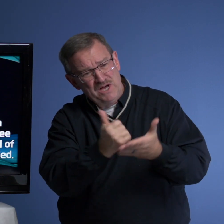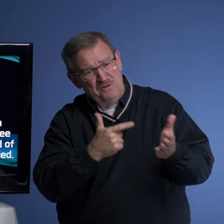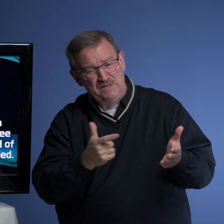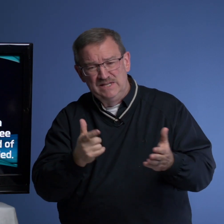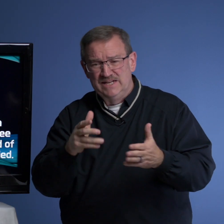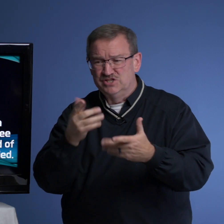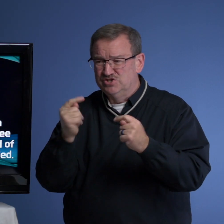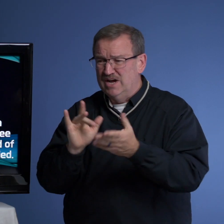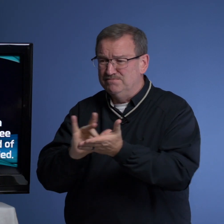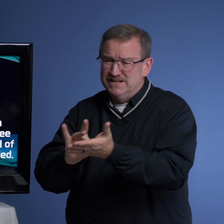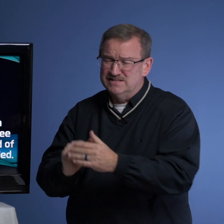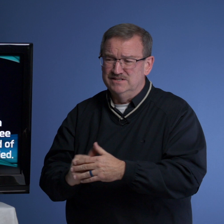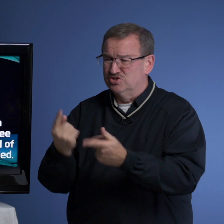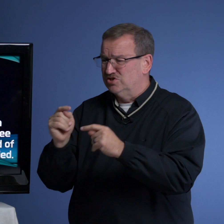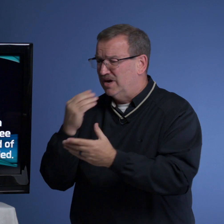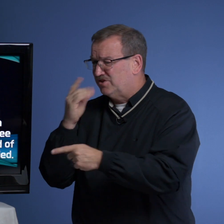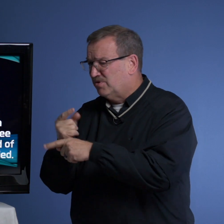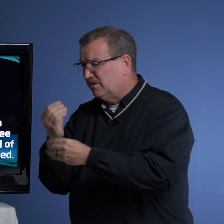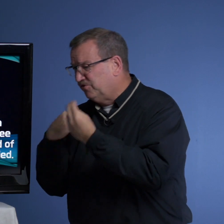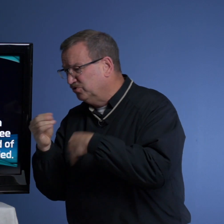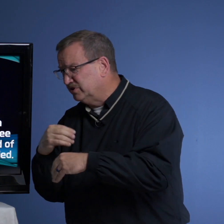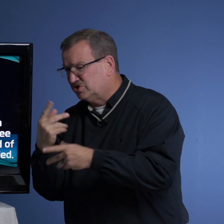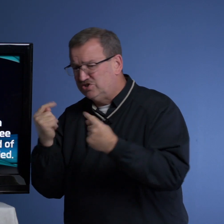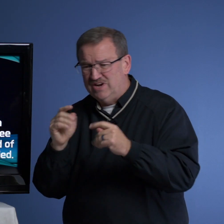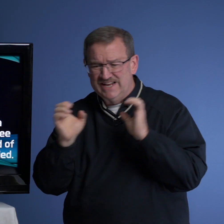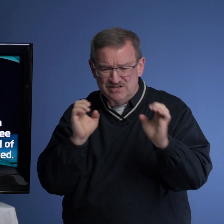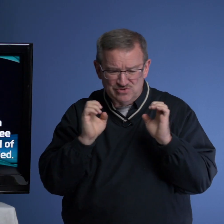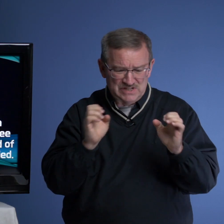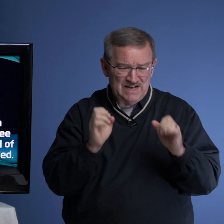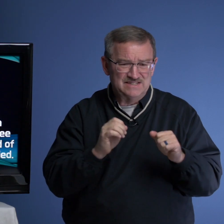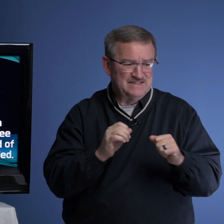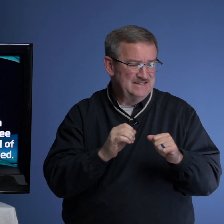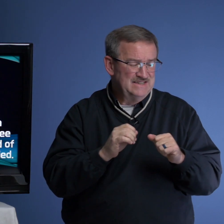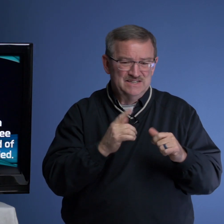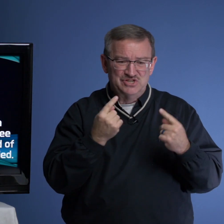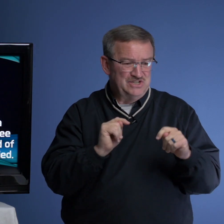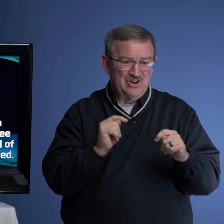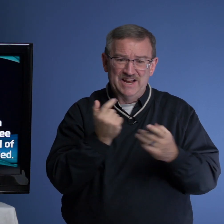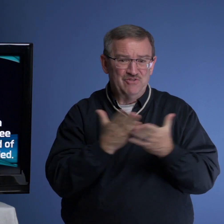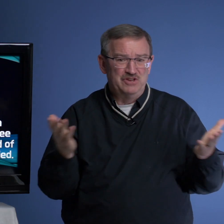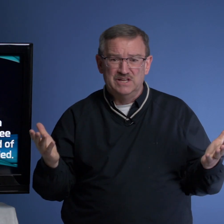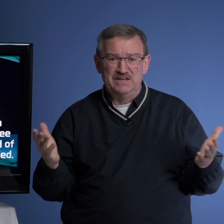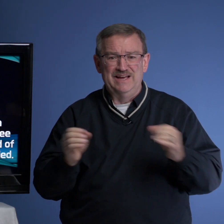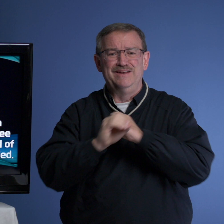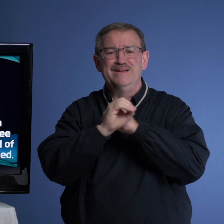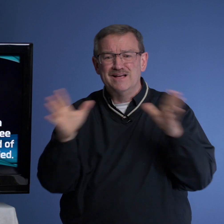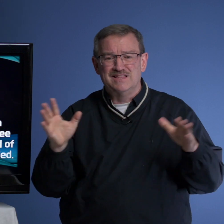help? And she tried medicine, and she tried the right food, and she tried exercise, and she tried everything, and nothing